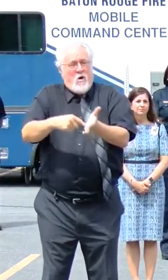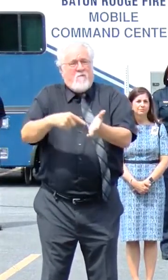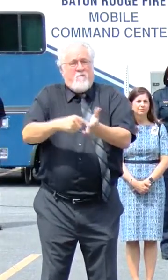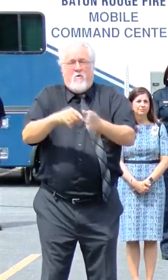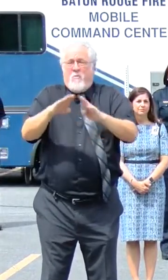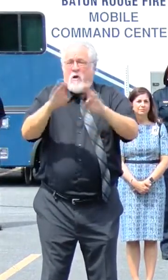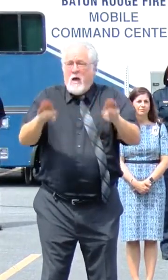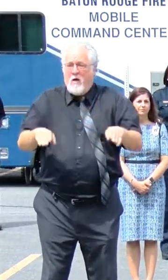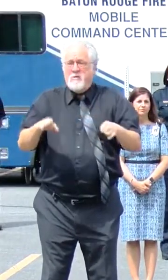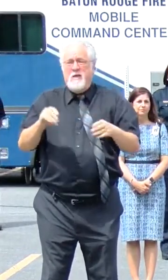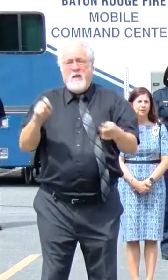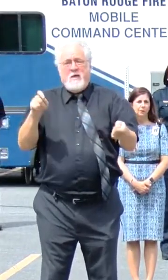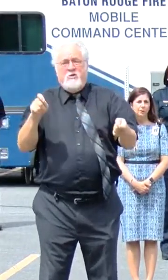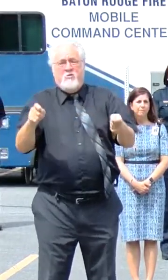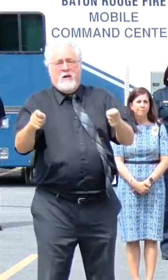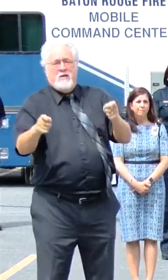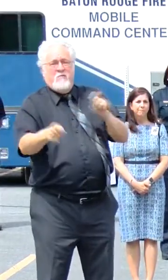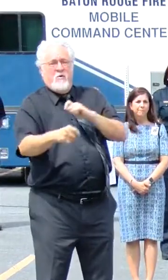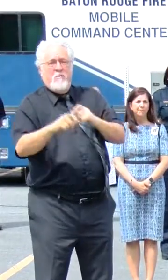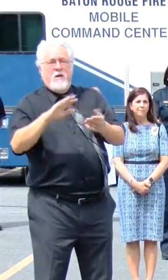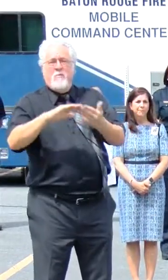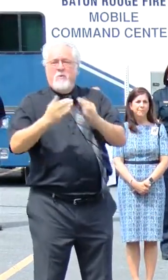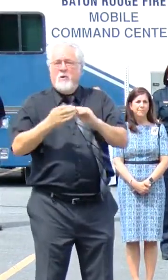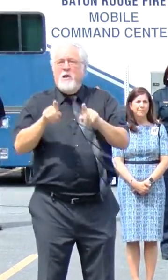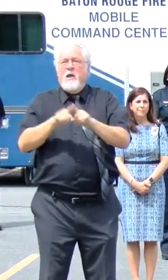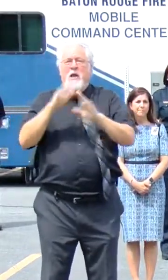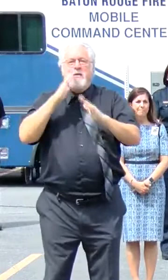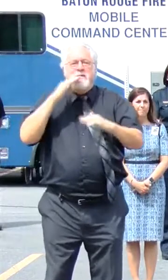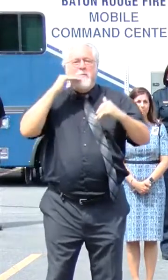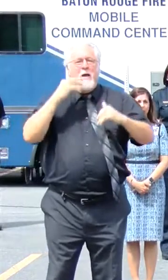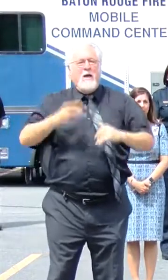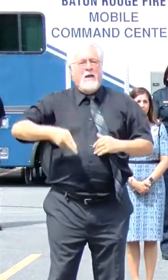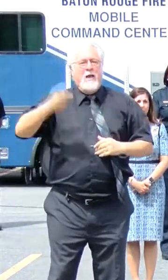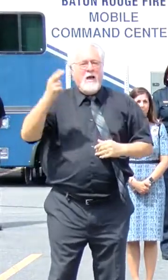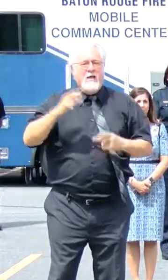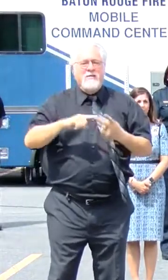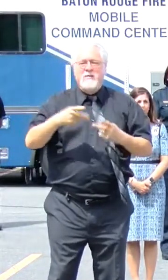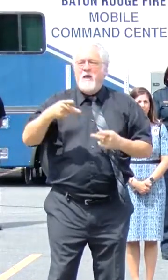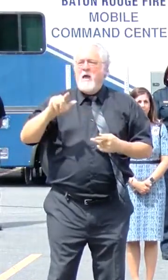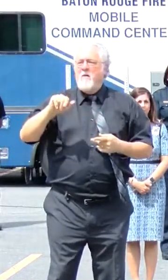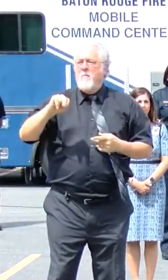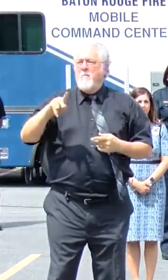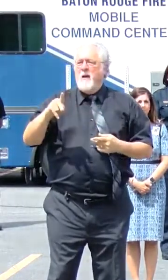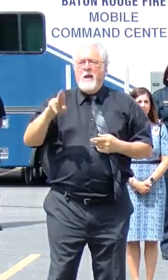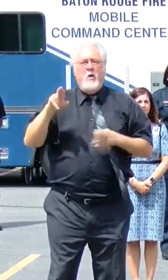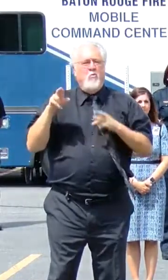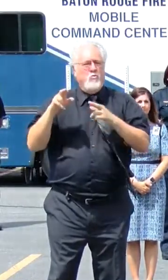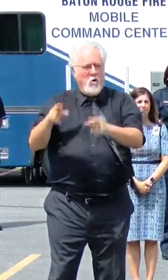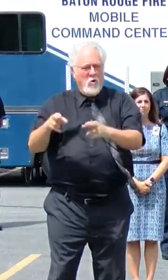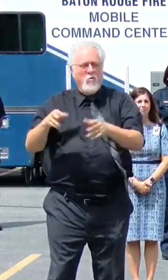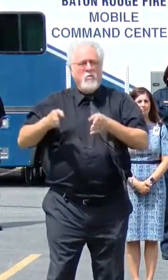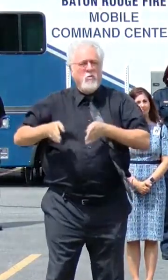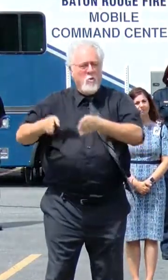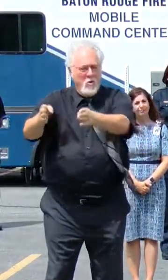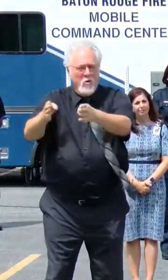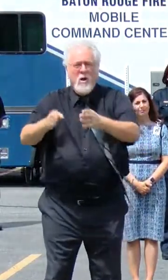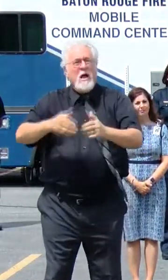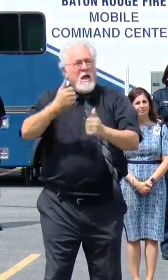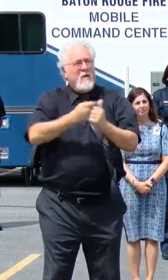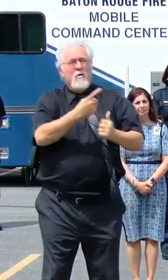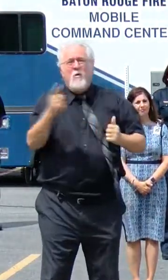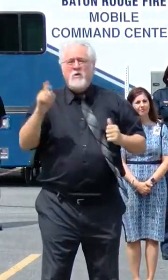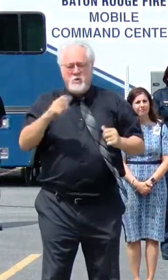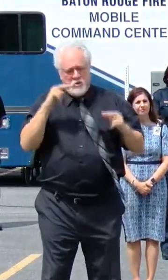and in transforming communities like Smiley Heights, like the Plank Road Corridor Project. It's why everyone should